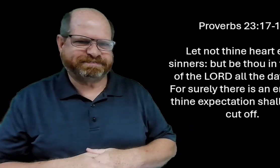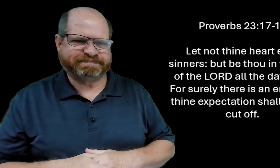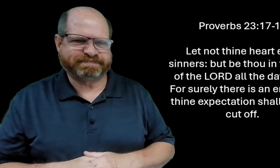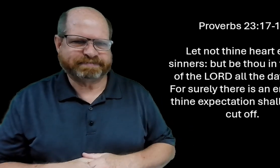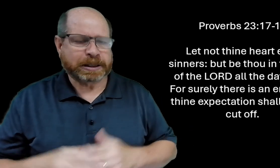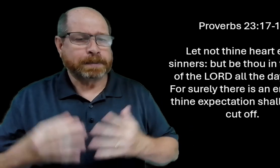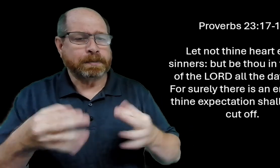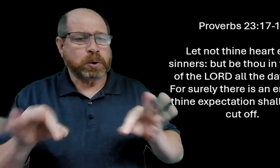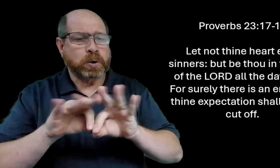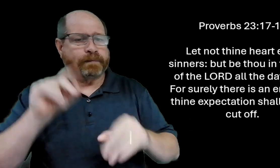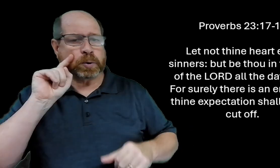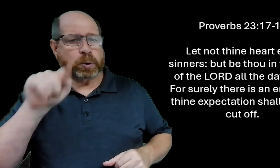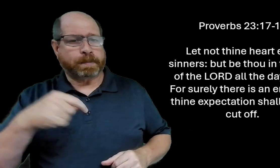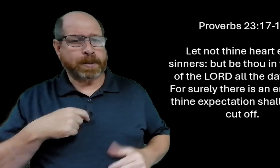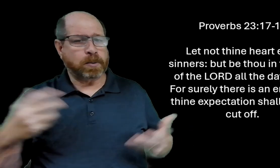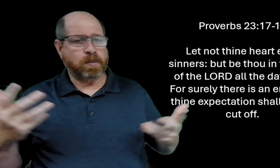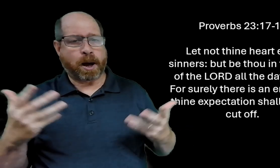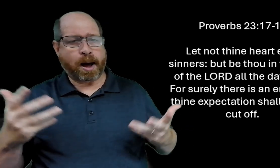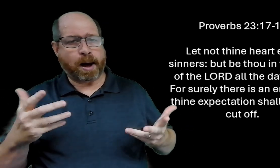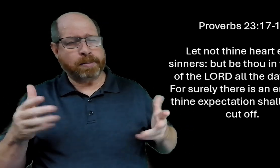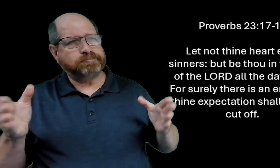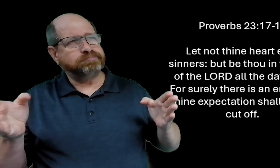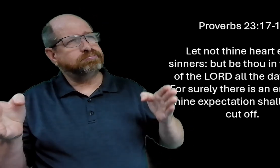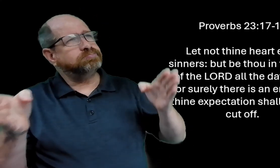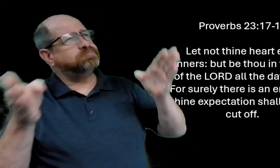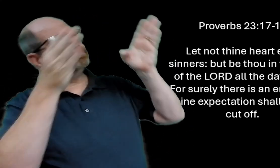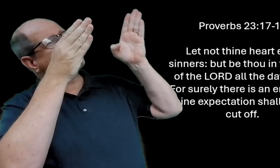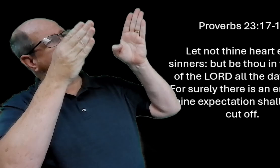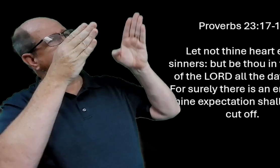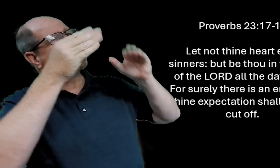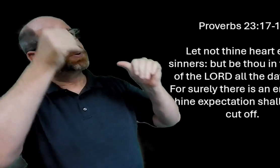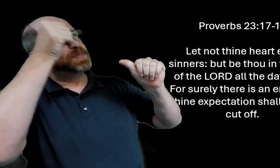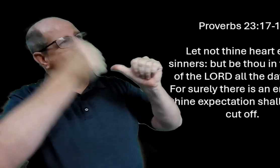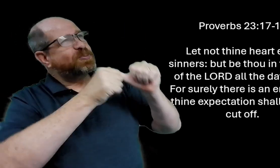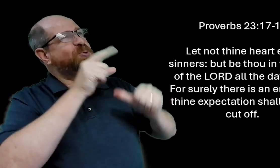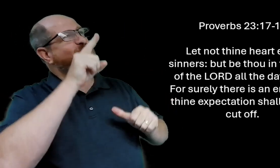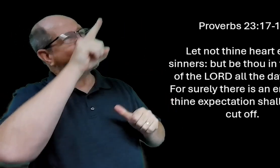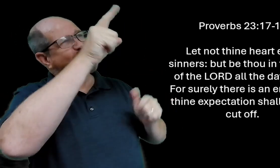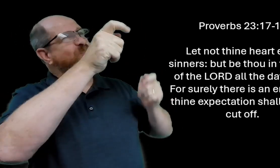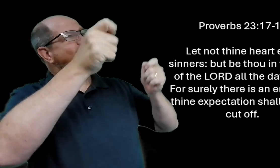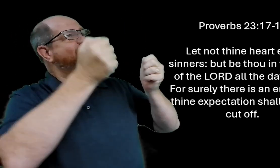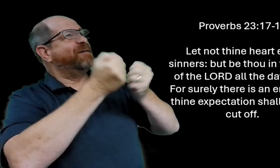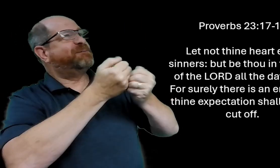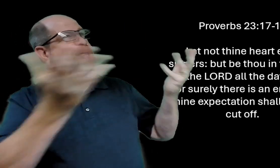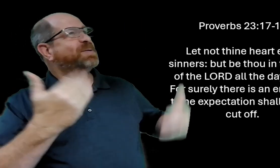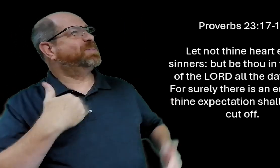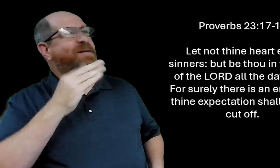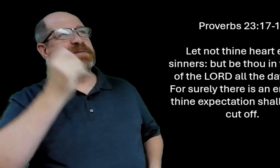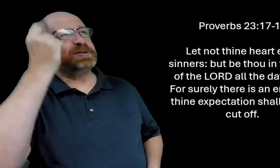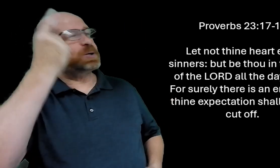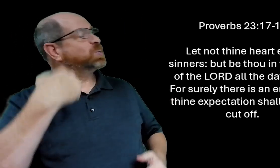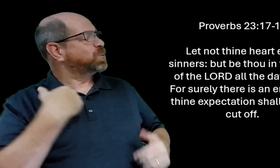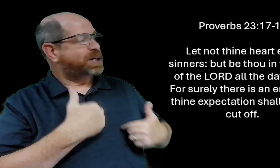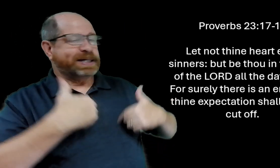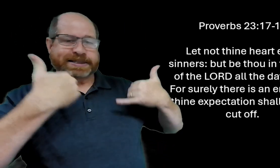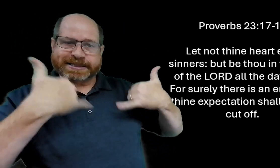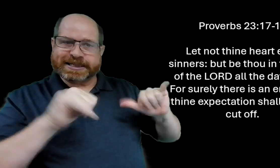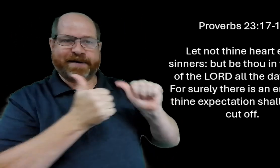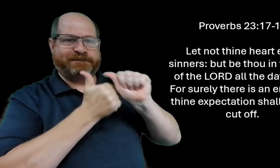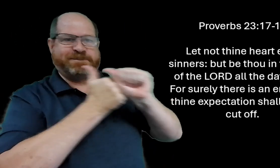flesh control you for you and i we need to focus on god and remember that he's in control of everything even